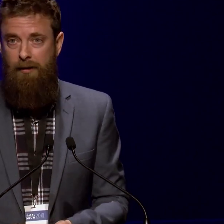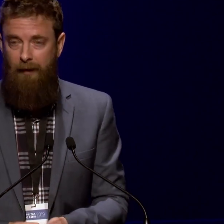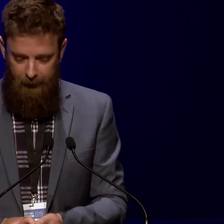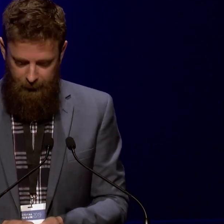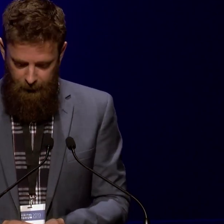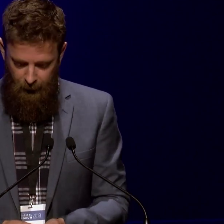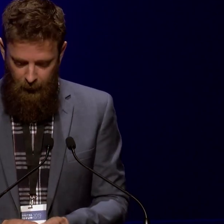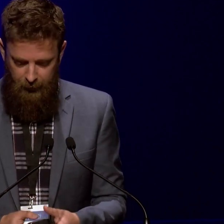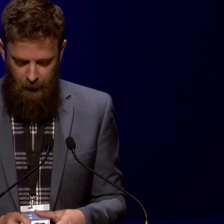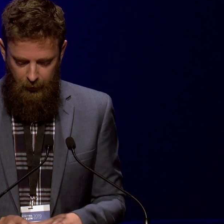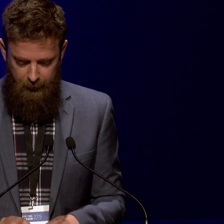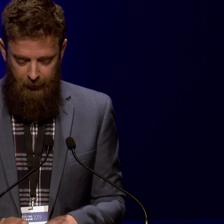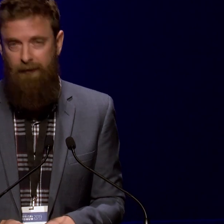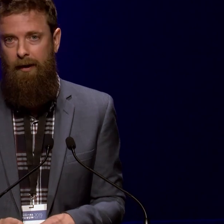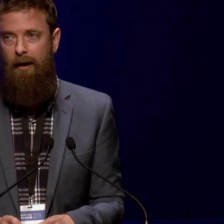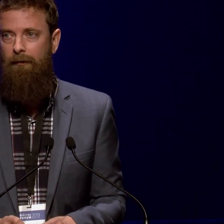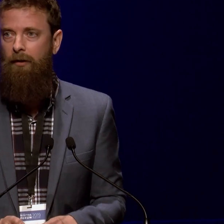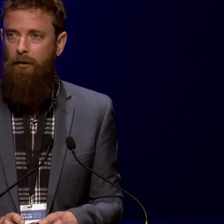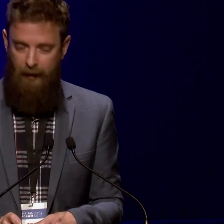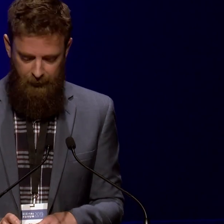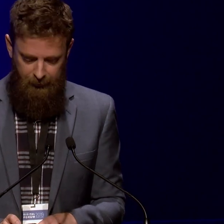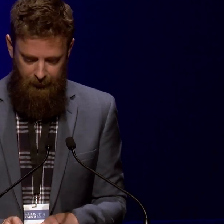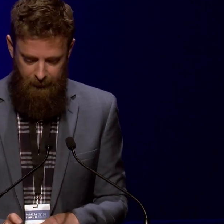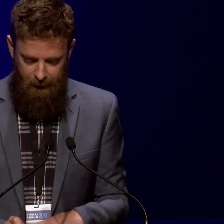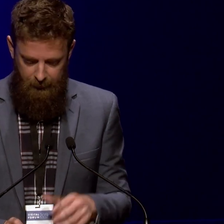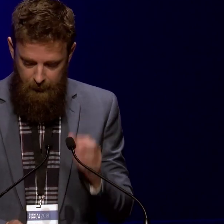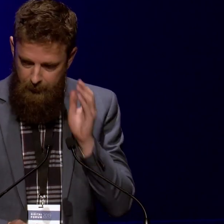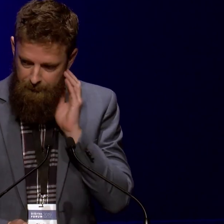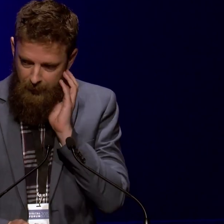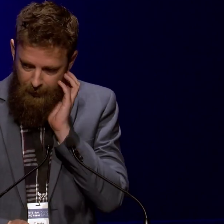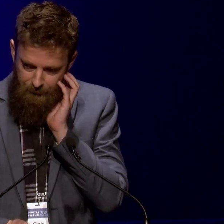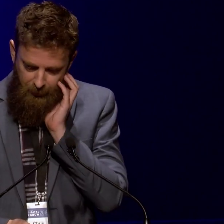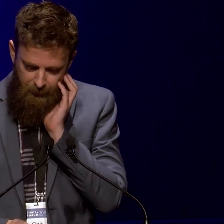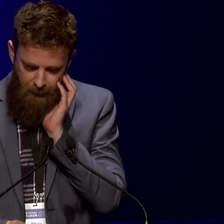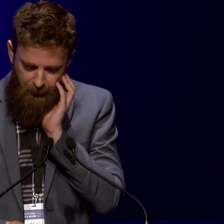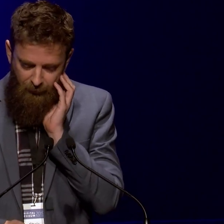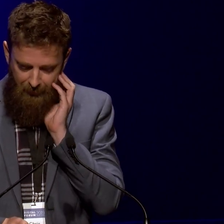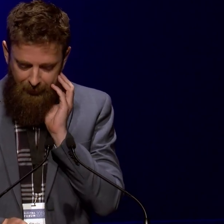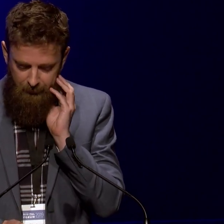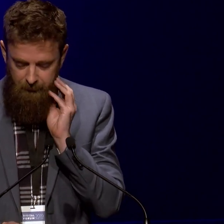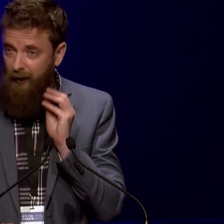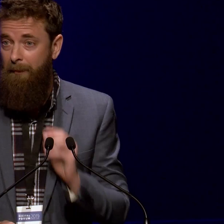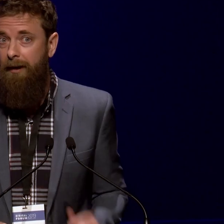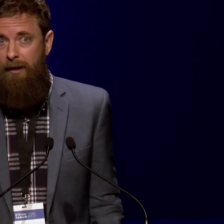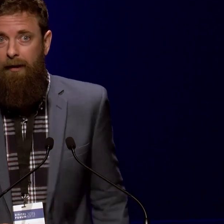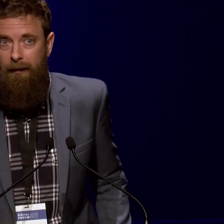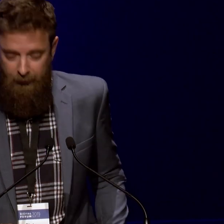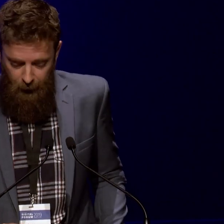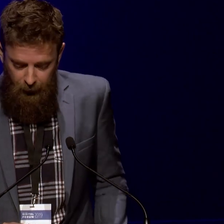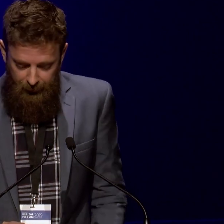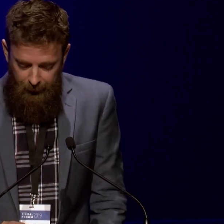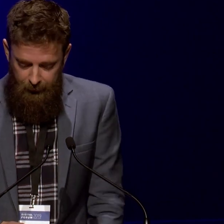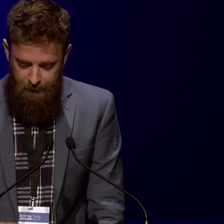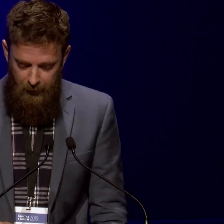create a general atlas of Aotearoa in the second half of the 2010s. There haven't been very many general